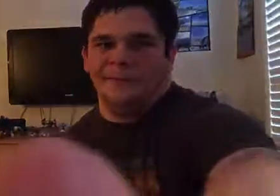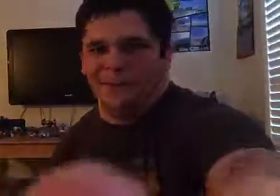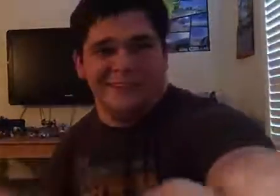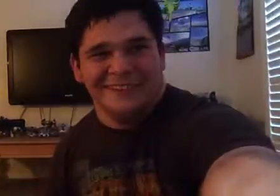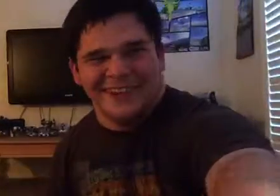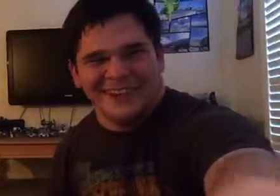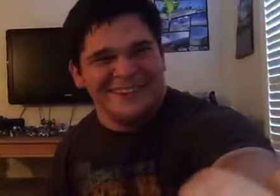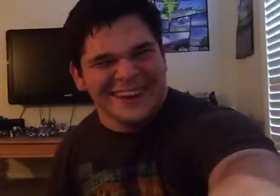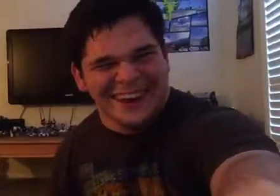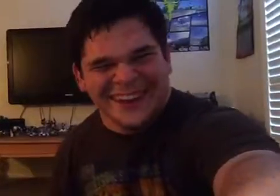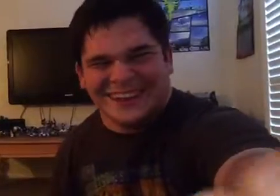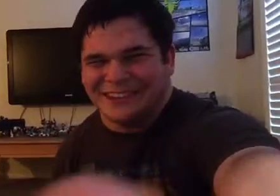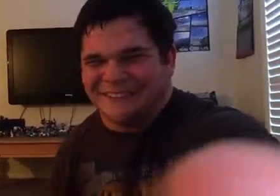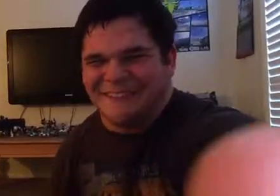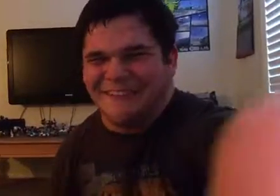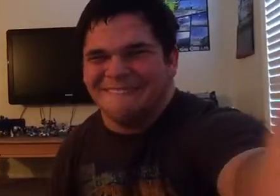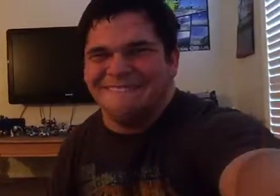I'm not redoing this because of the load.